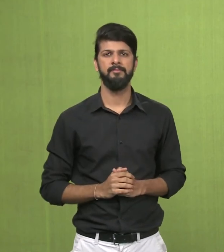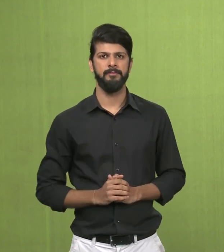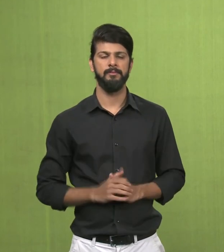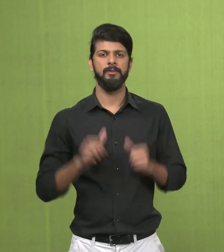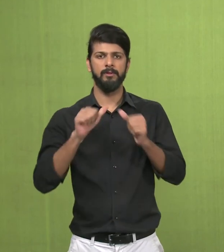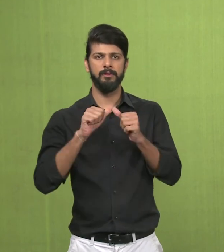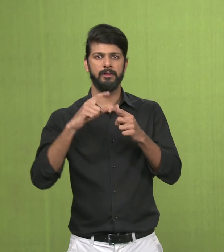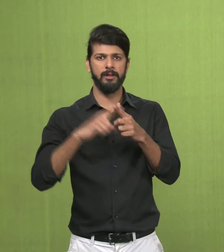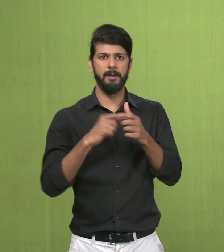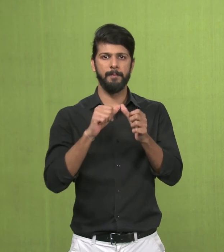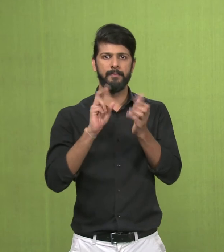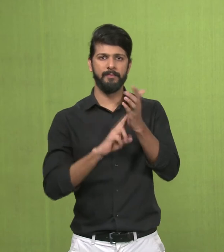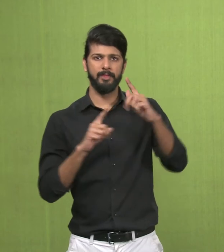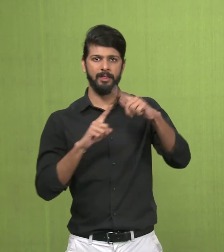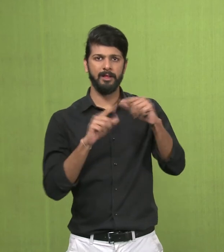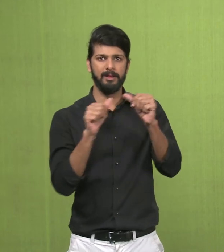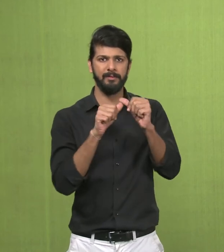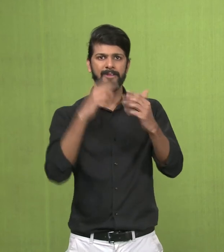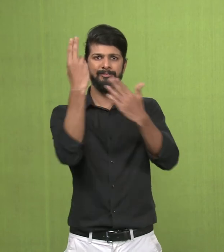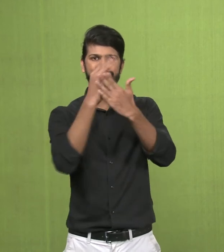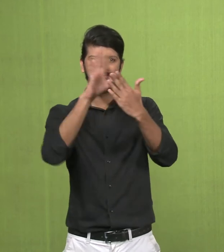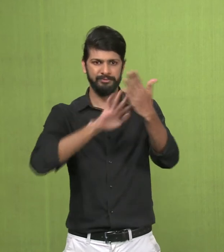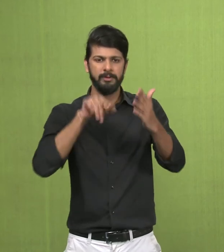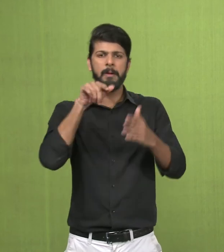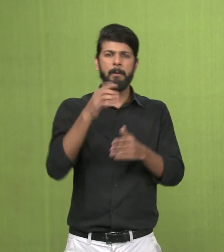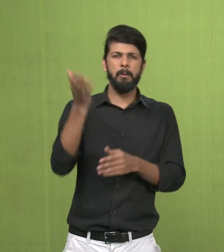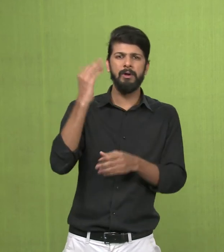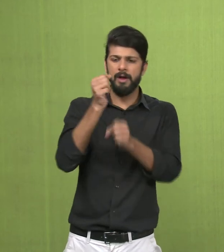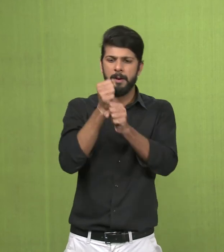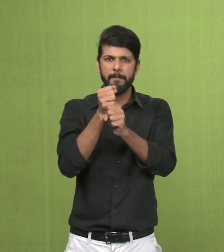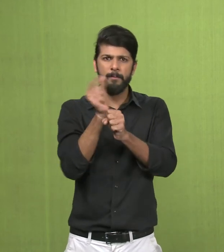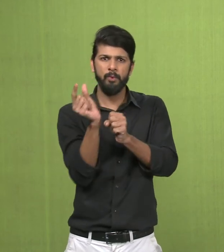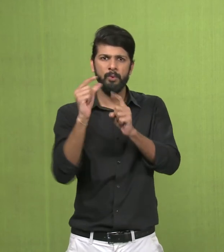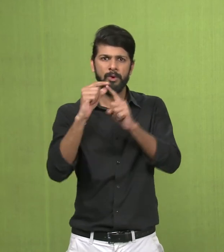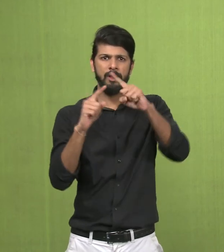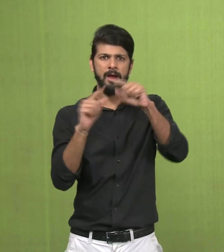Along with the sculptures of various places, we also have the Ajanta paintings.